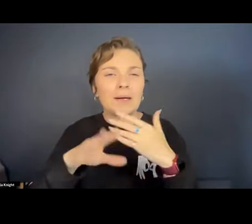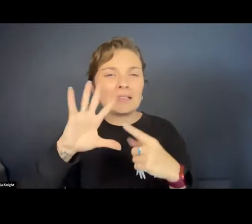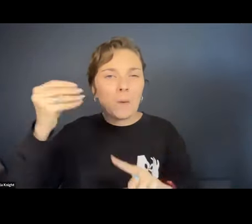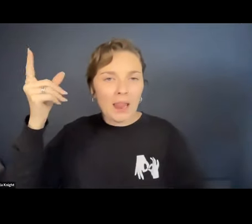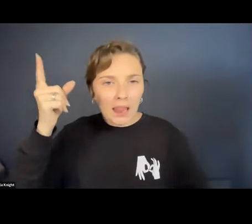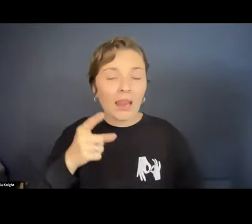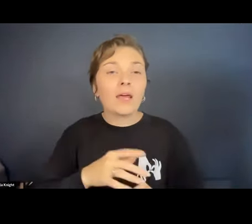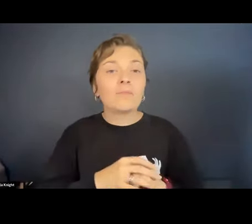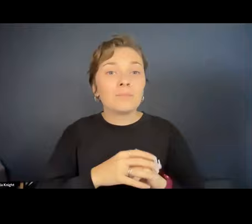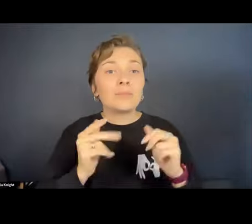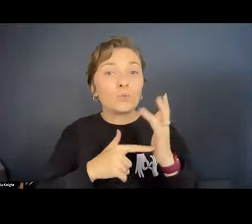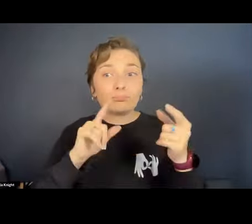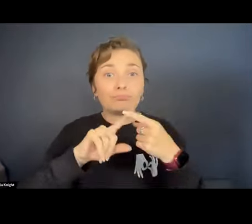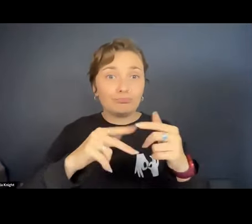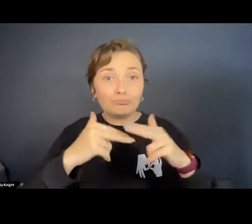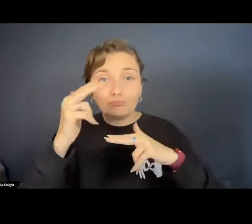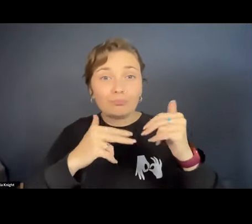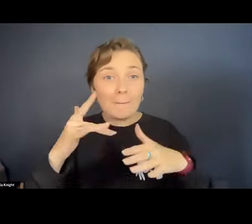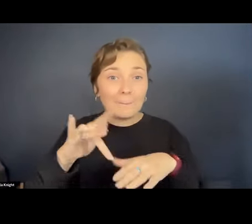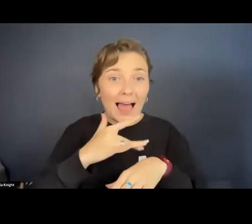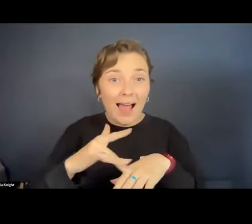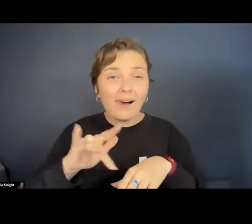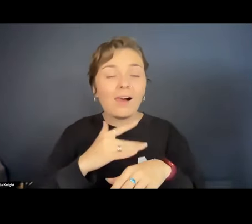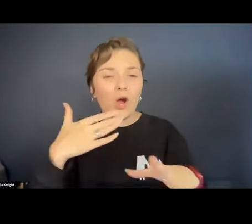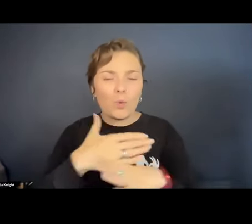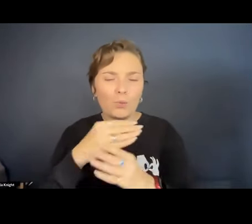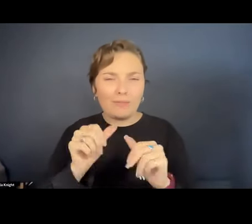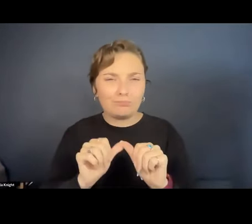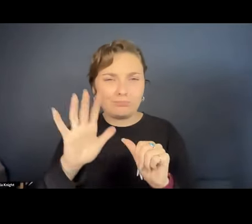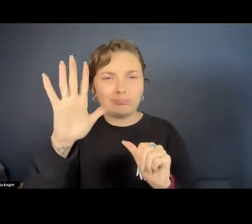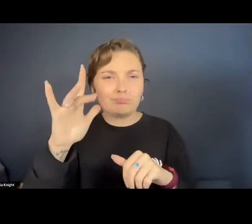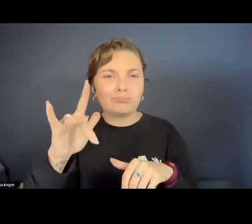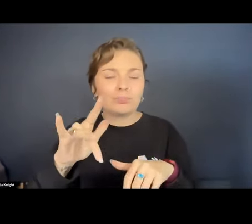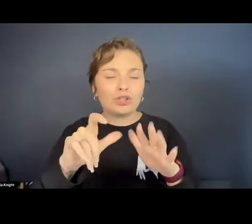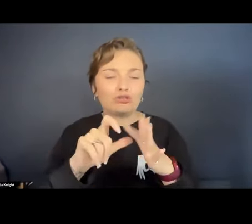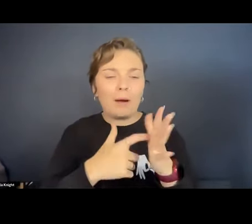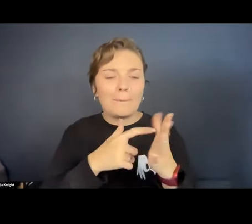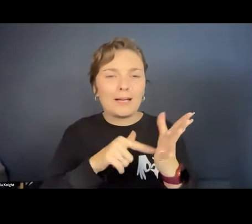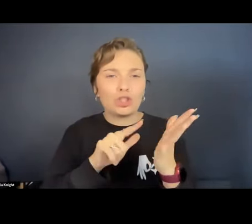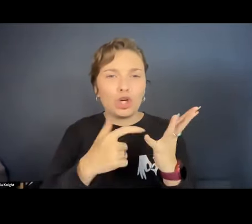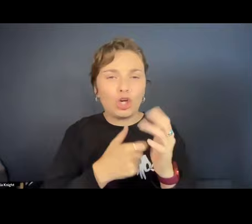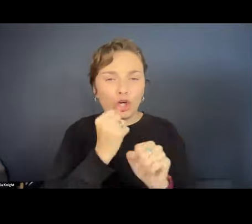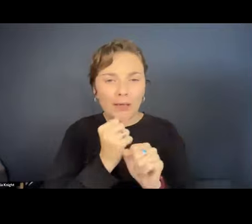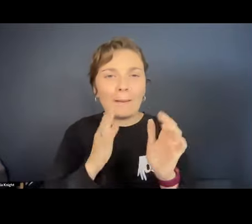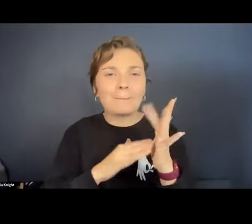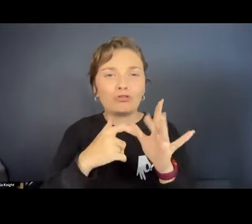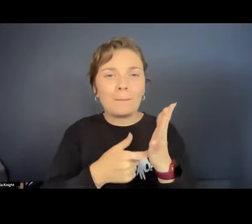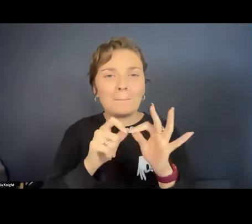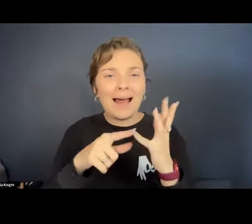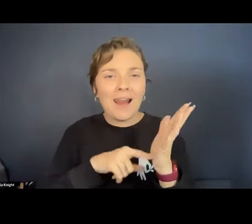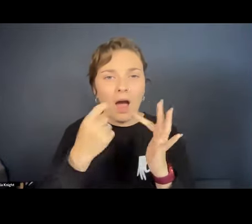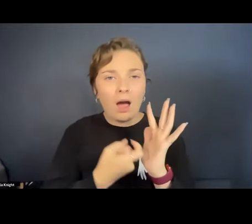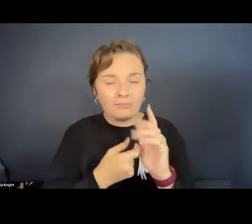developing this play. And I got to work with a fantastic dramaturg and playwright, Marianne Butler, and a